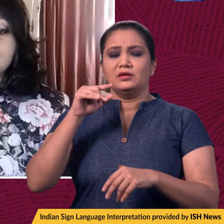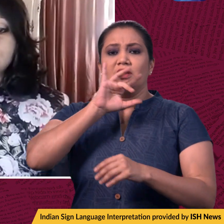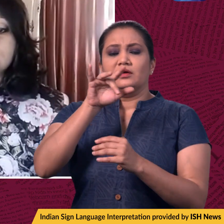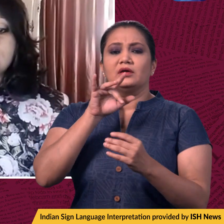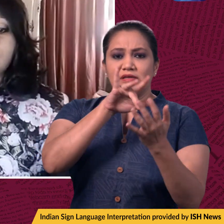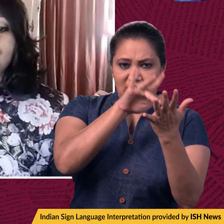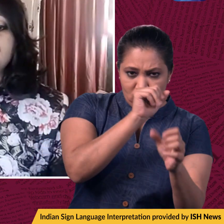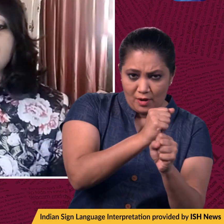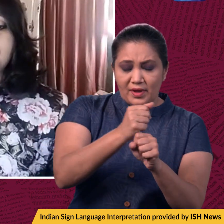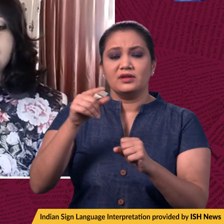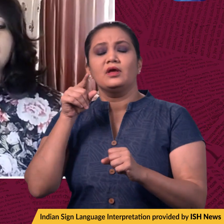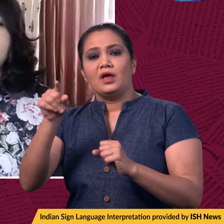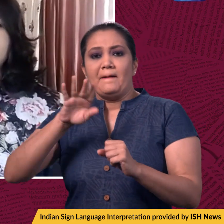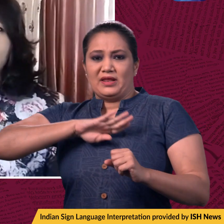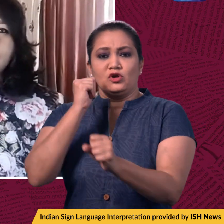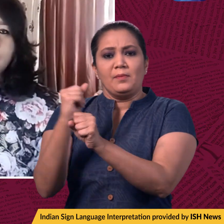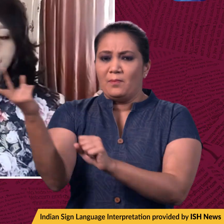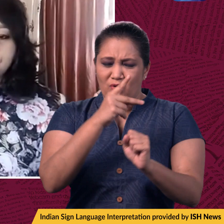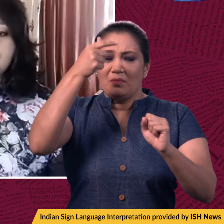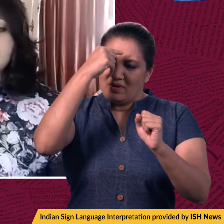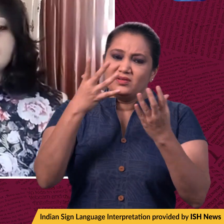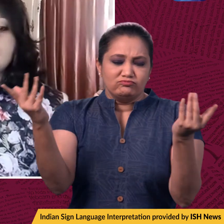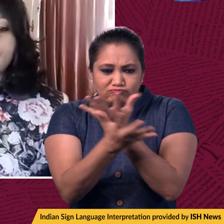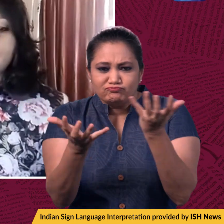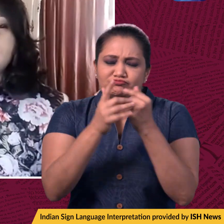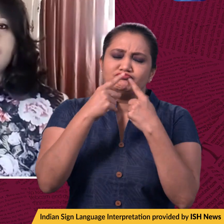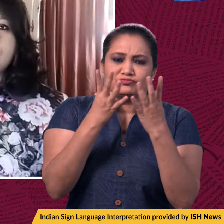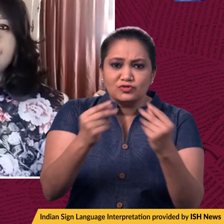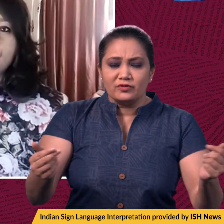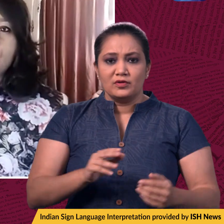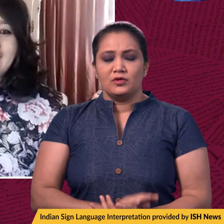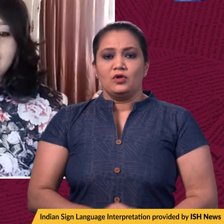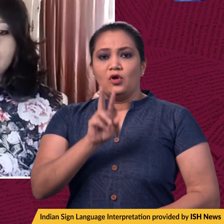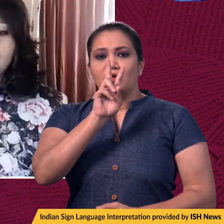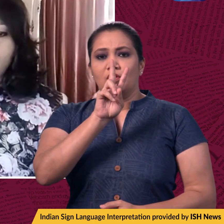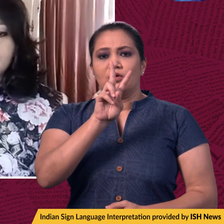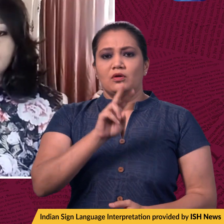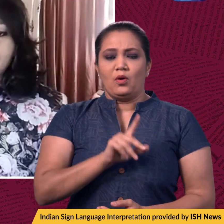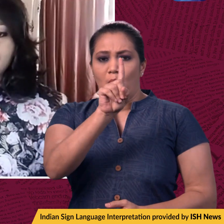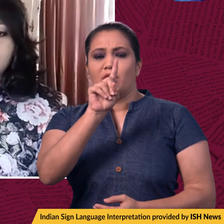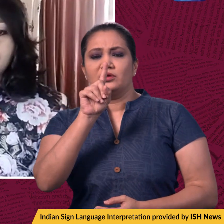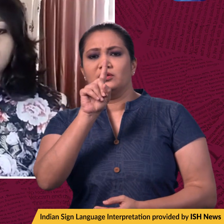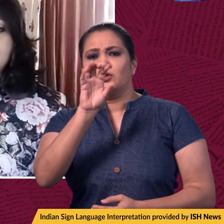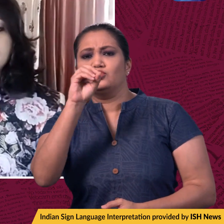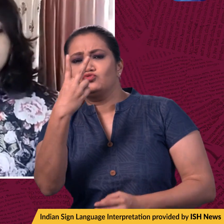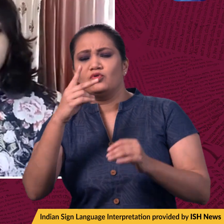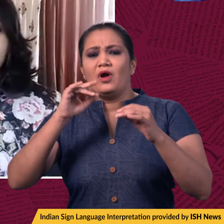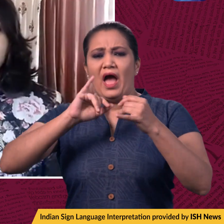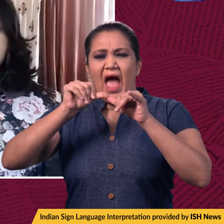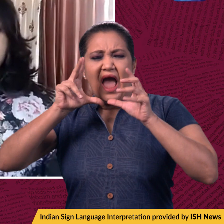centre and the state government to amicably resolve the dispute involving the 102-acre plot at Kanjur Mark, where the state government has